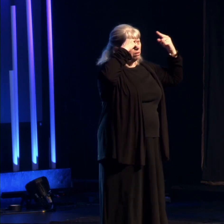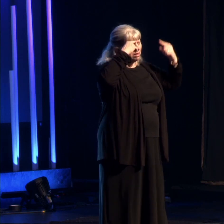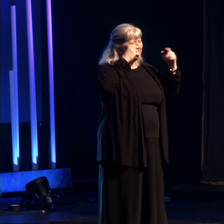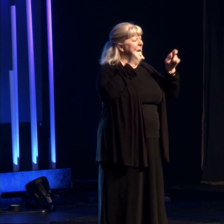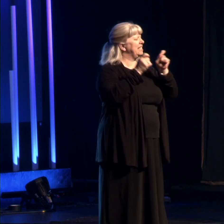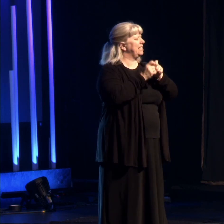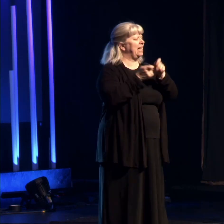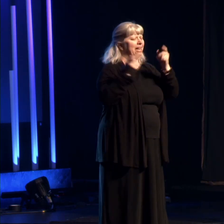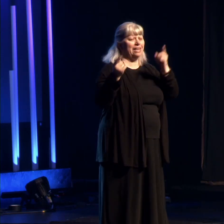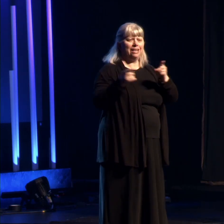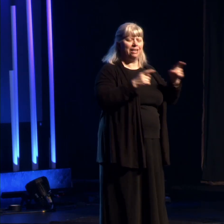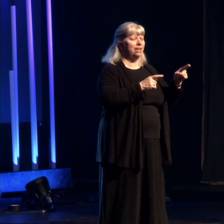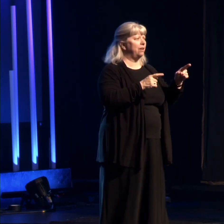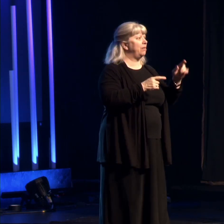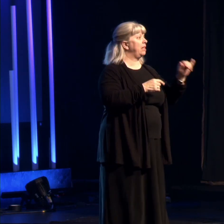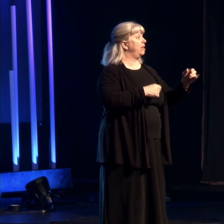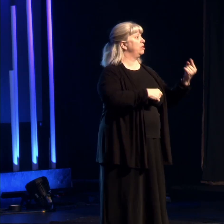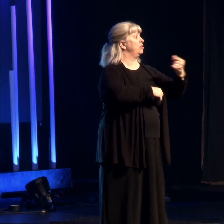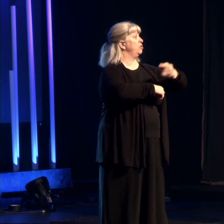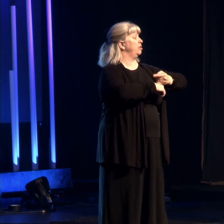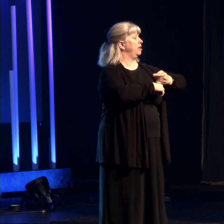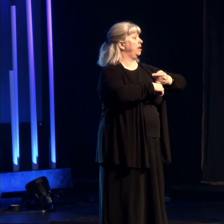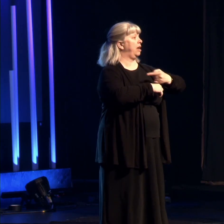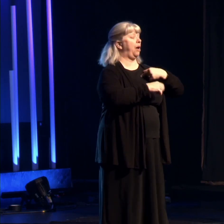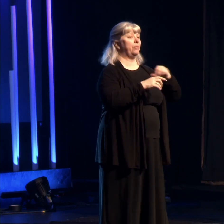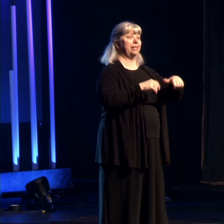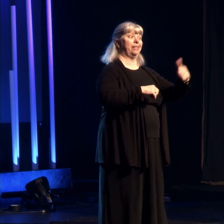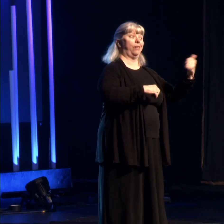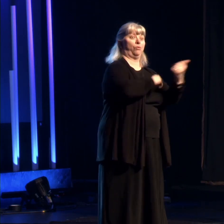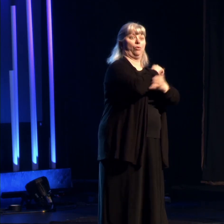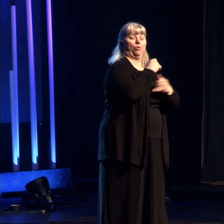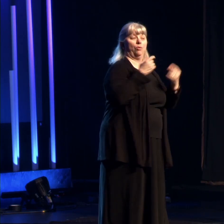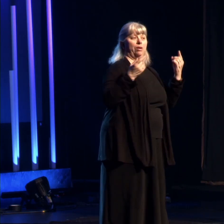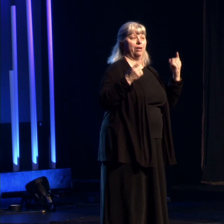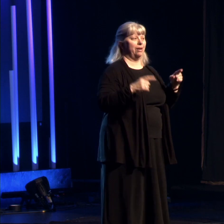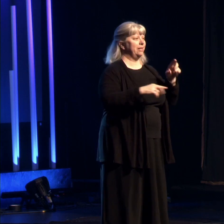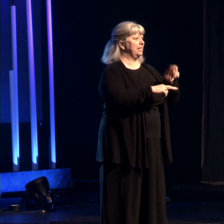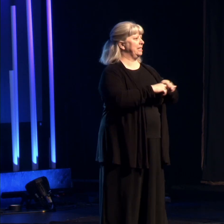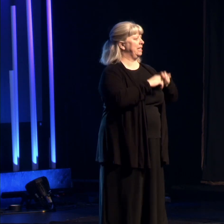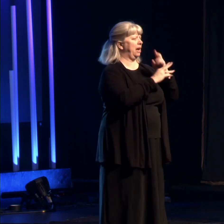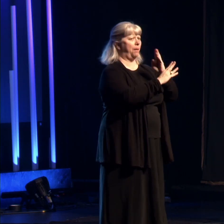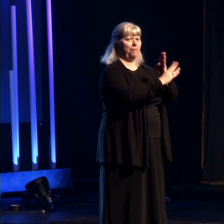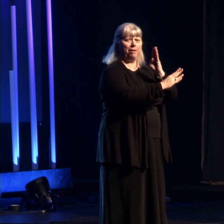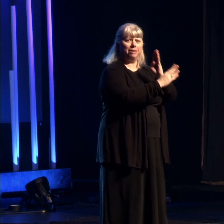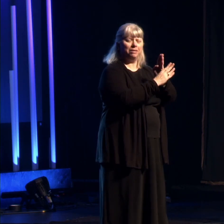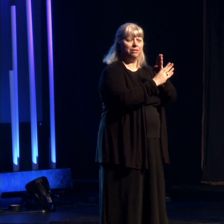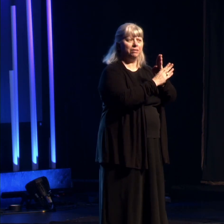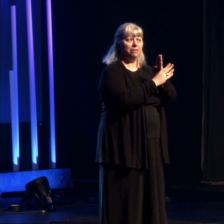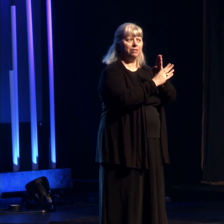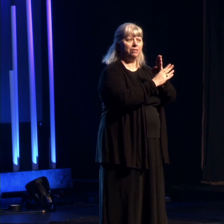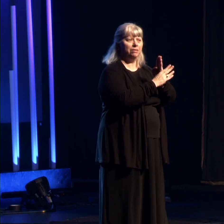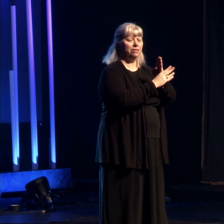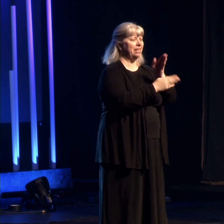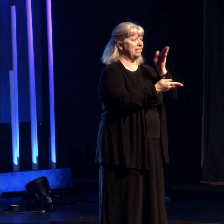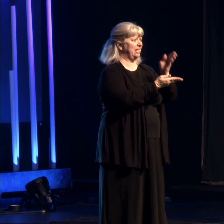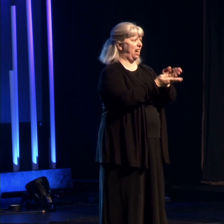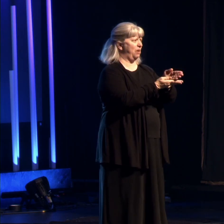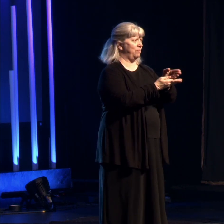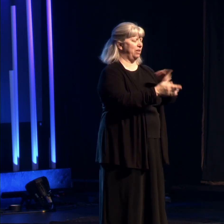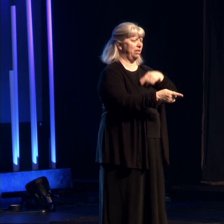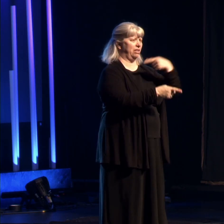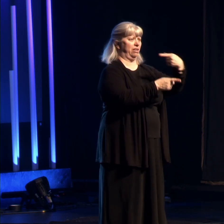happened. This was the day that I was in a different country, seated on a bus, stopped at an intersection,